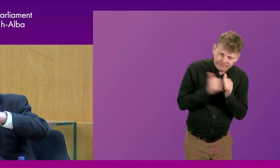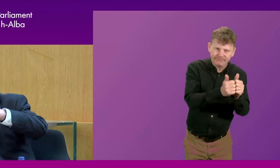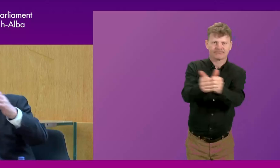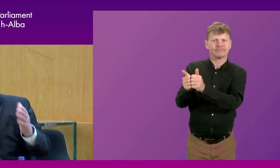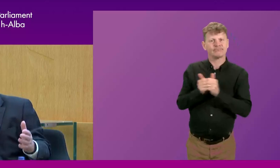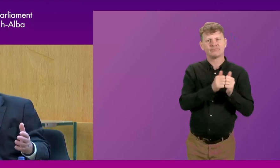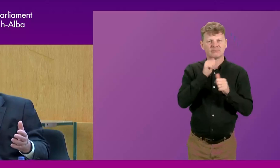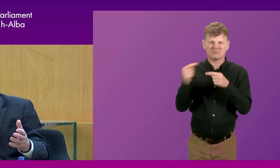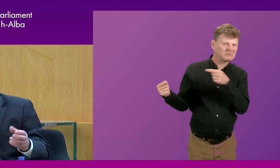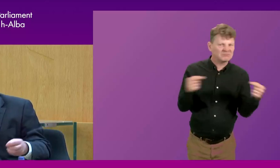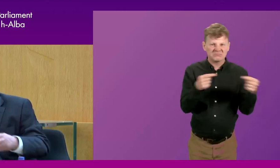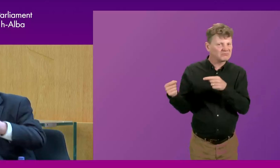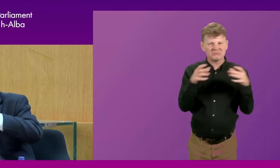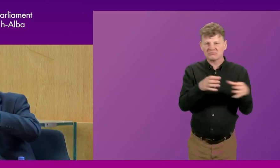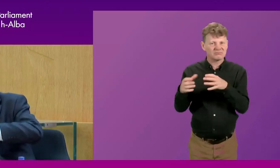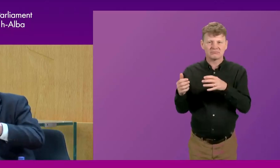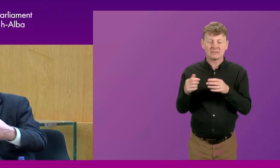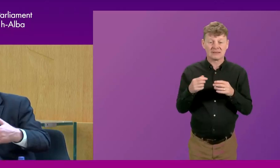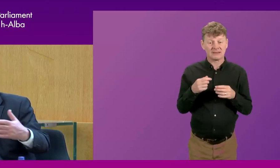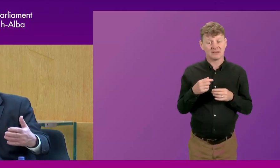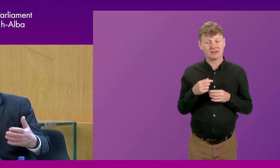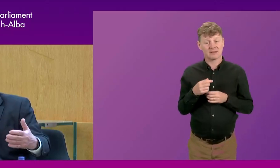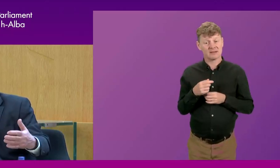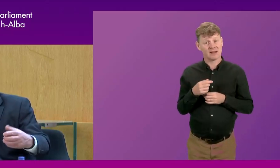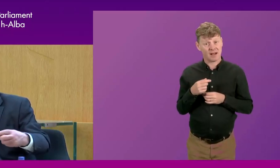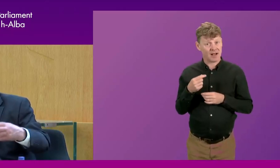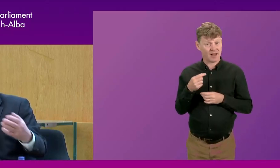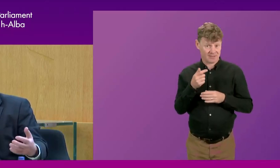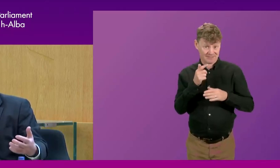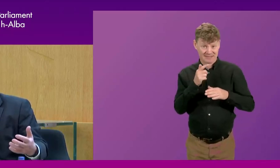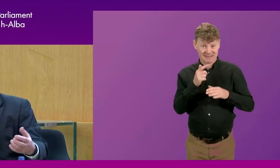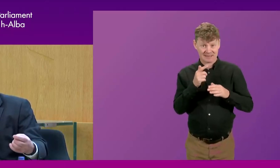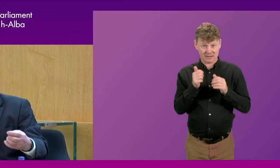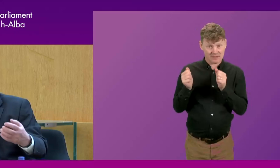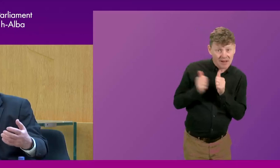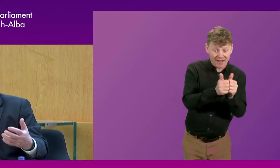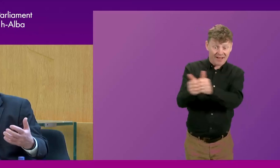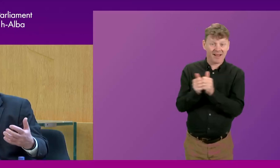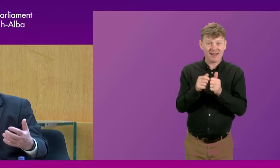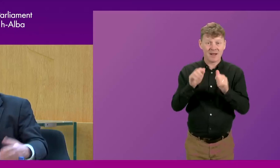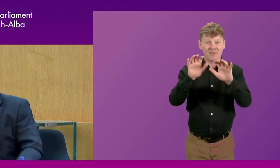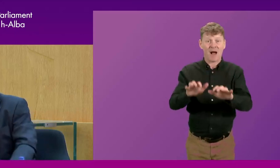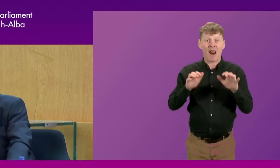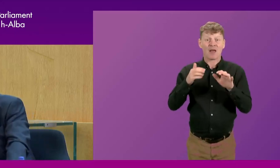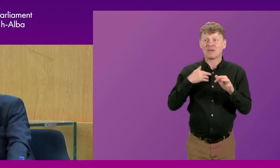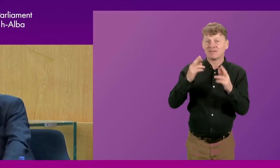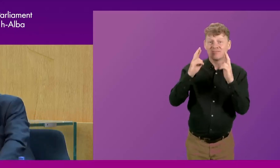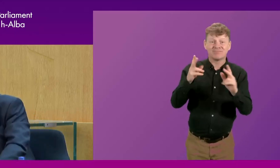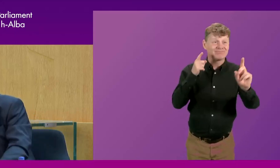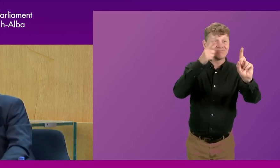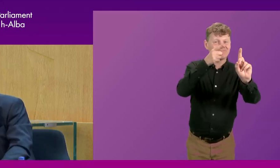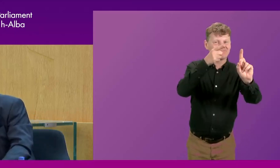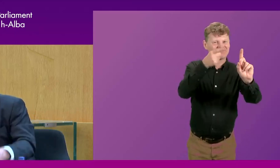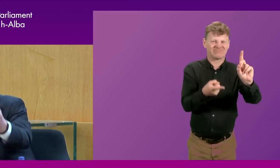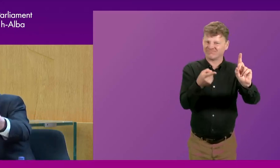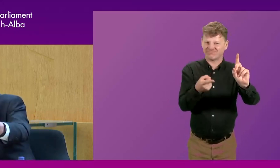although we set it up in that way, actually, I don't think it's the consensual parliament that we were originally hoping.